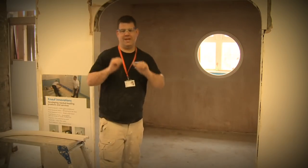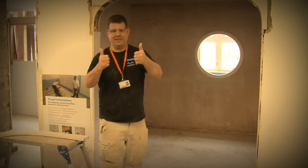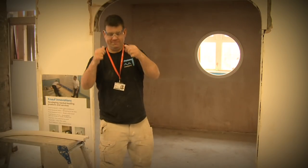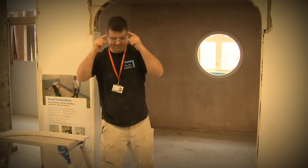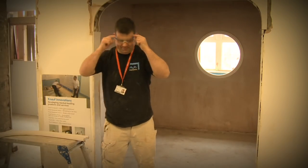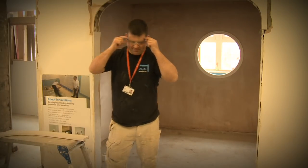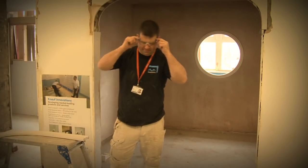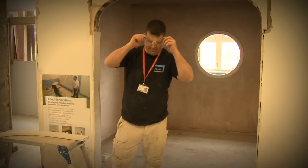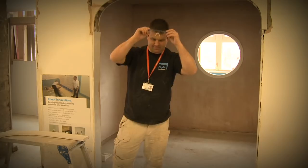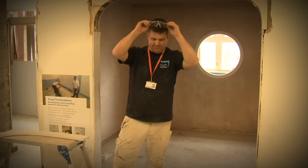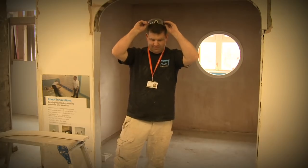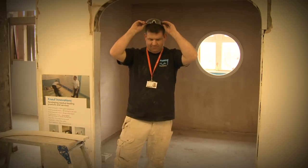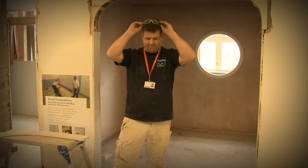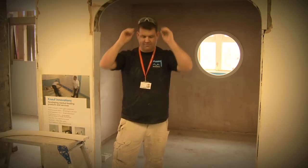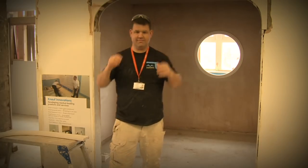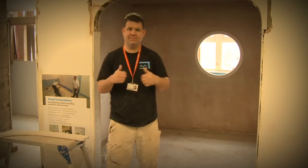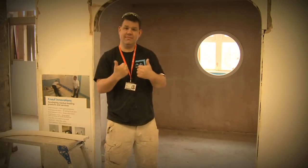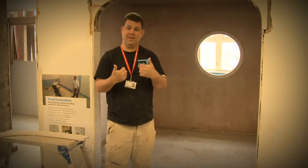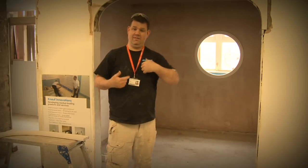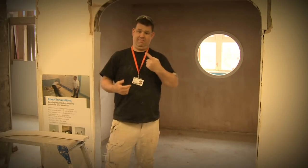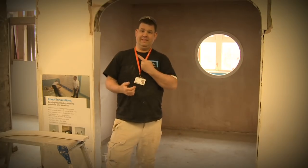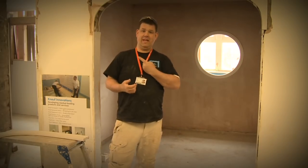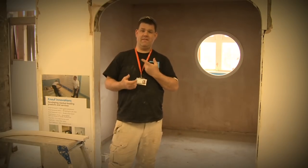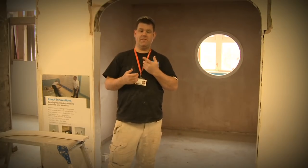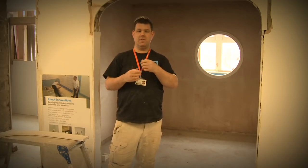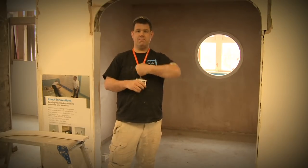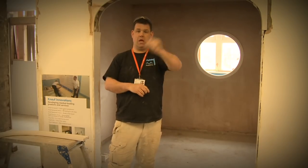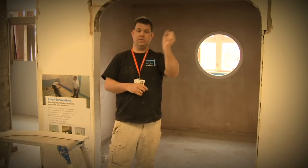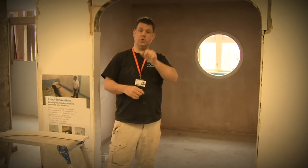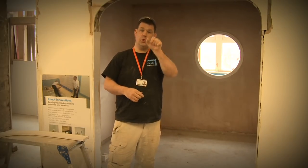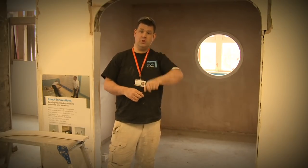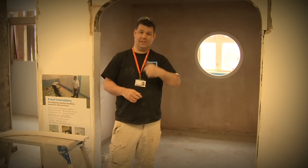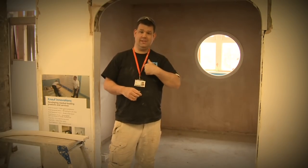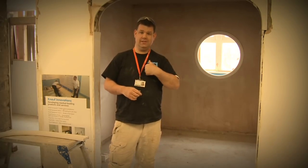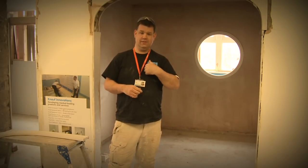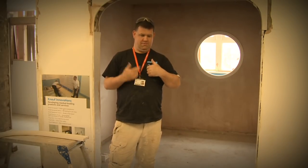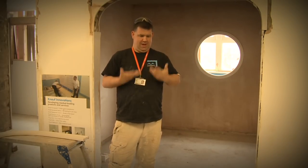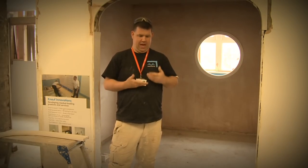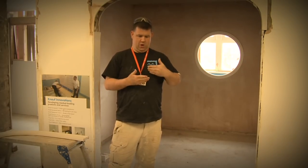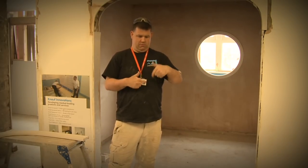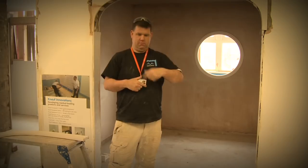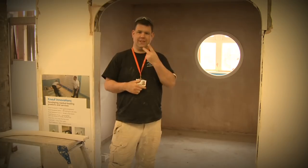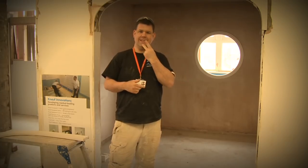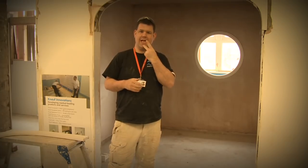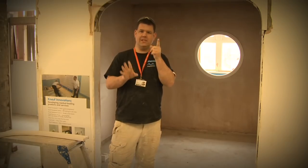I myself am a plastering learner and I'm at the end of my second year. So in September I'll be starting my Level 3 course.